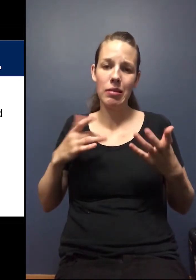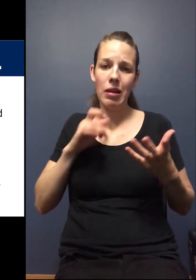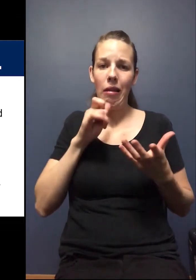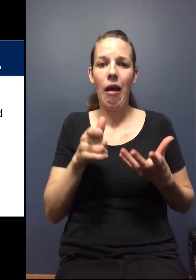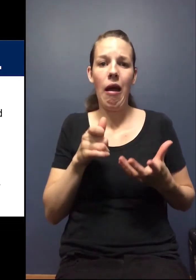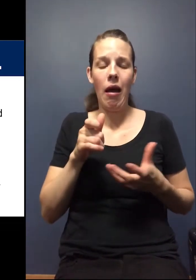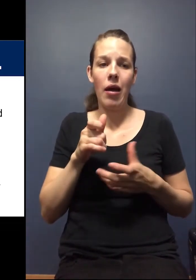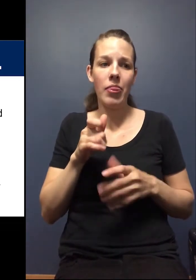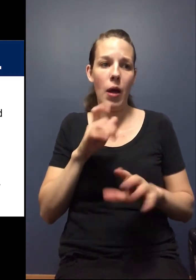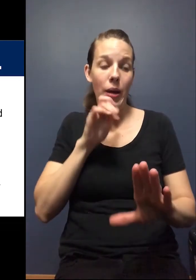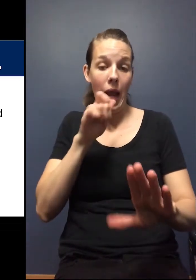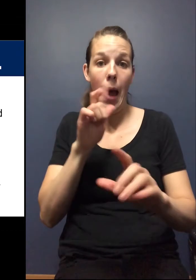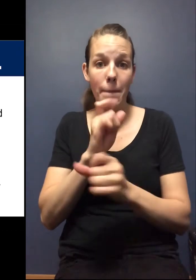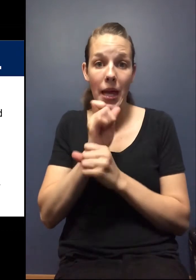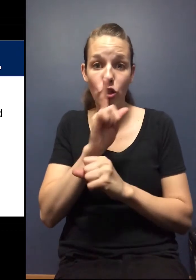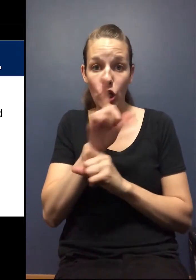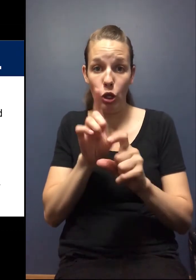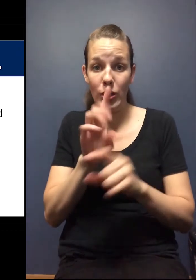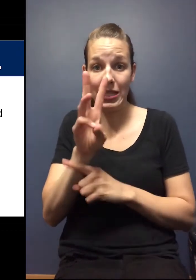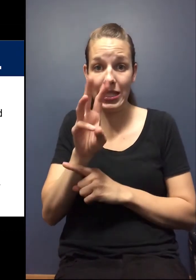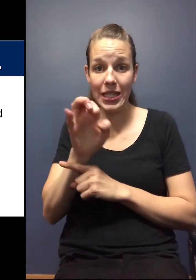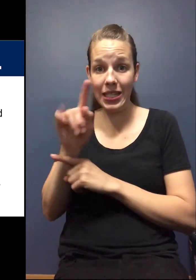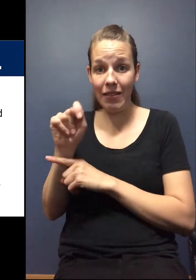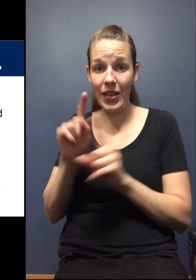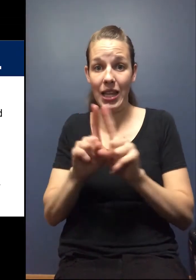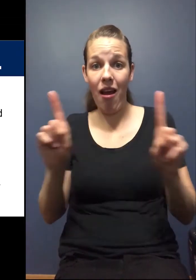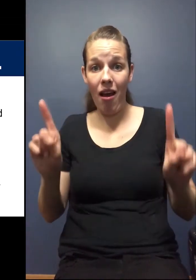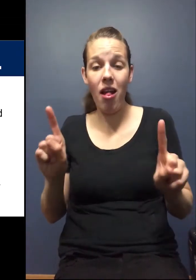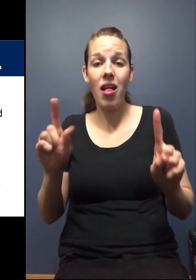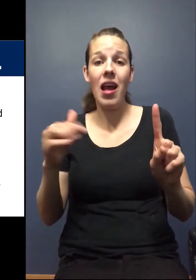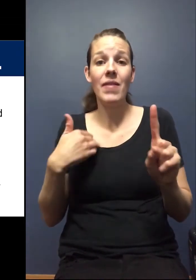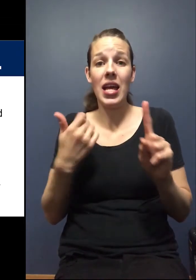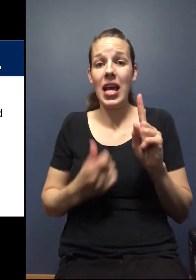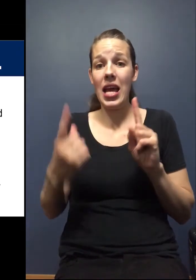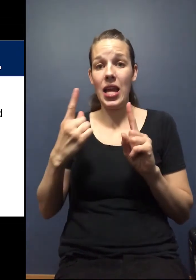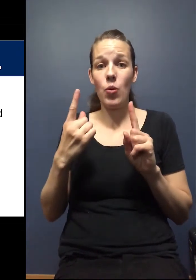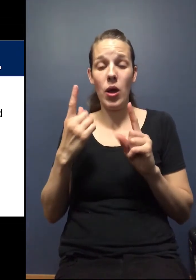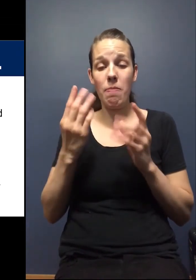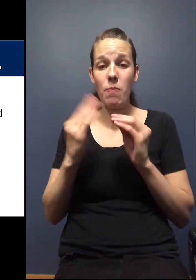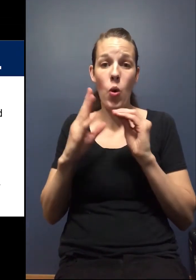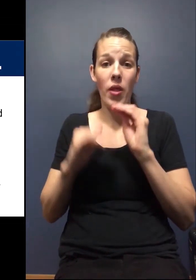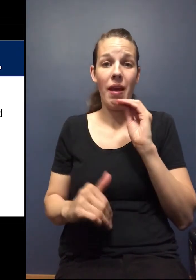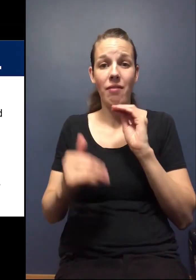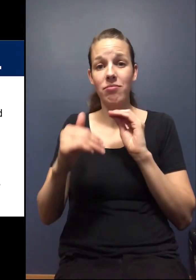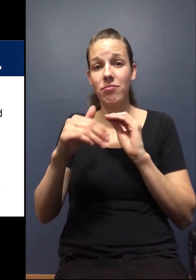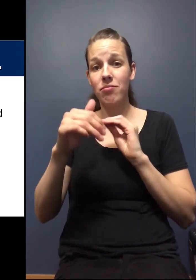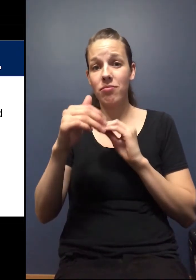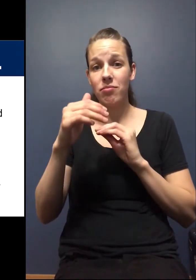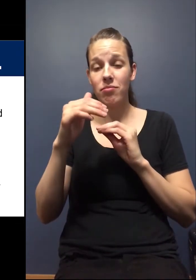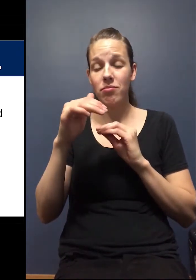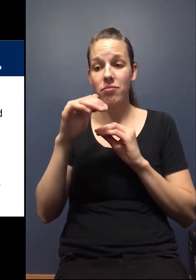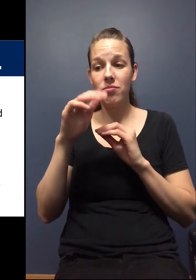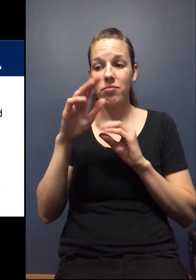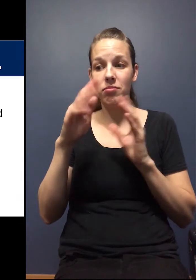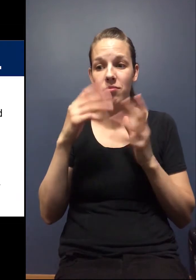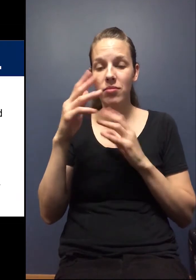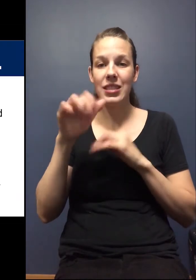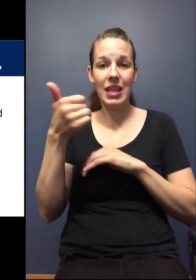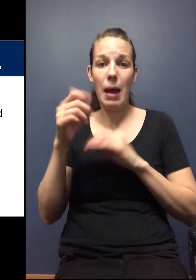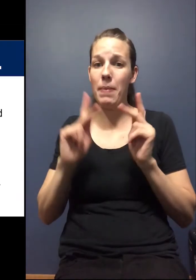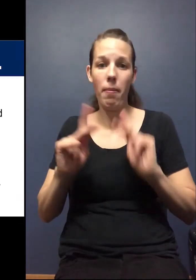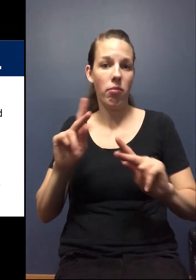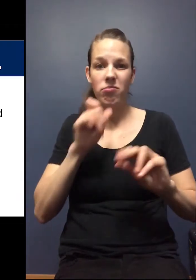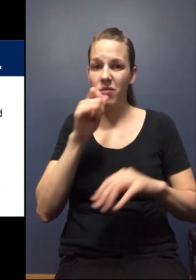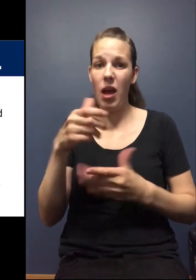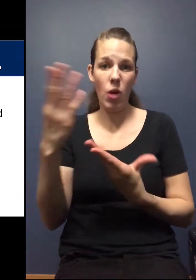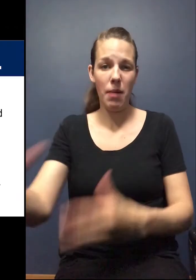that would not ensure six foot distance for social distancing and having anybody greater than, um, the number of people greater than 10.